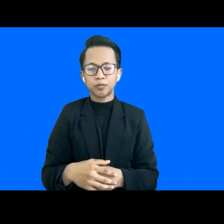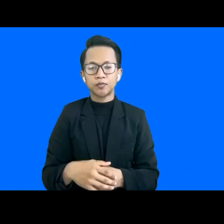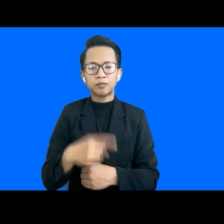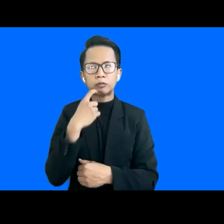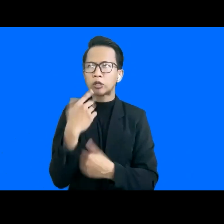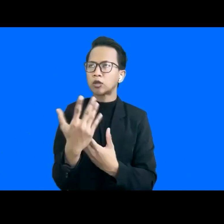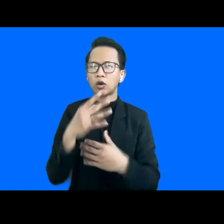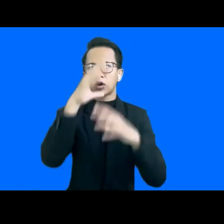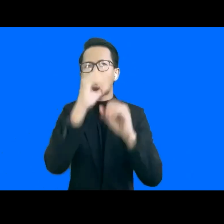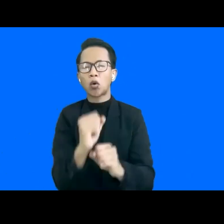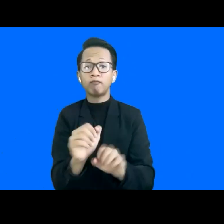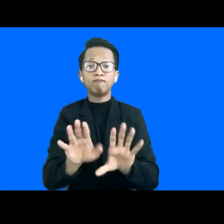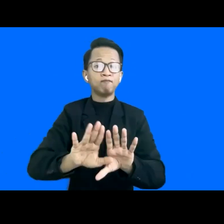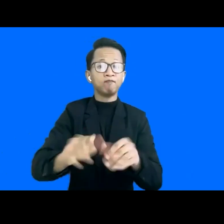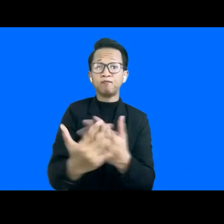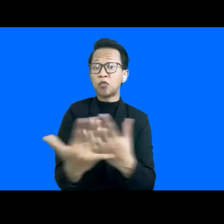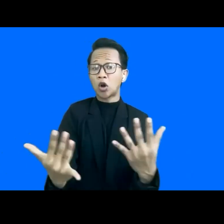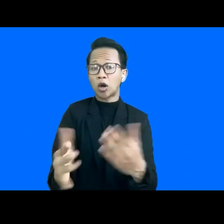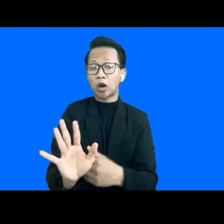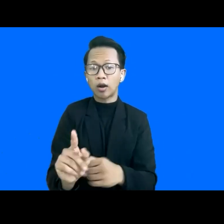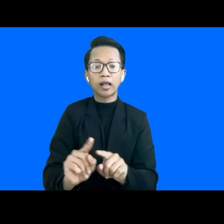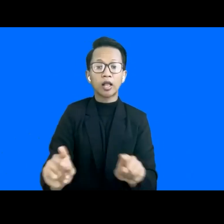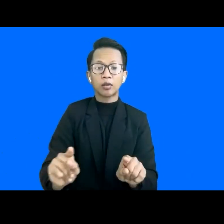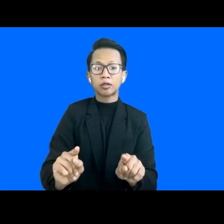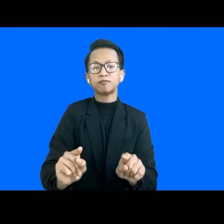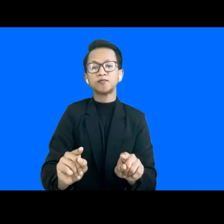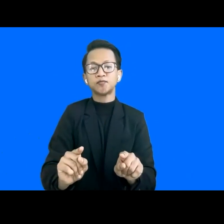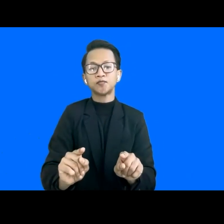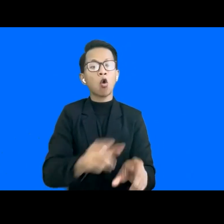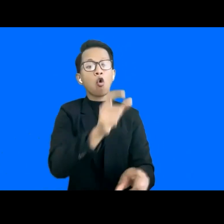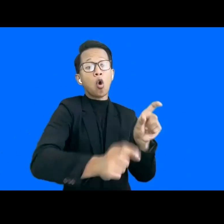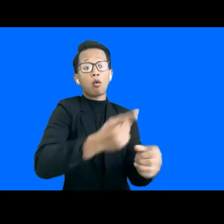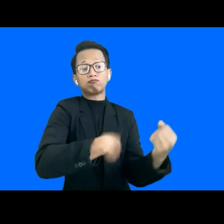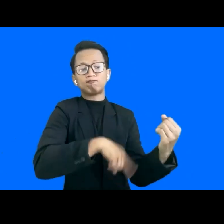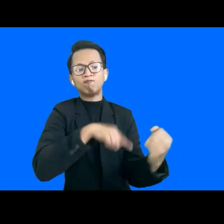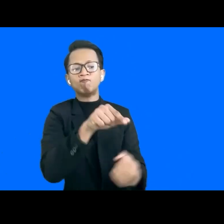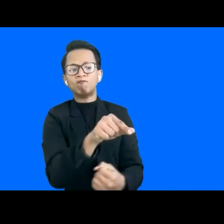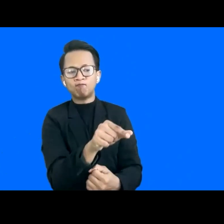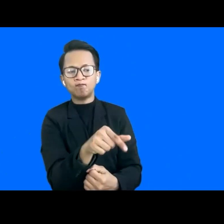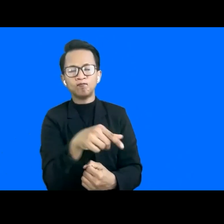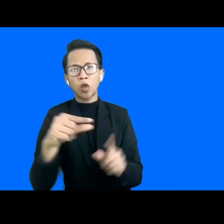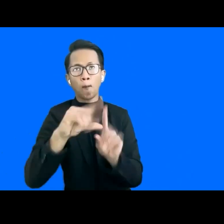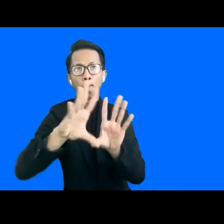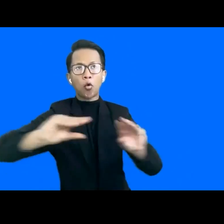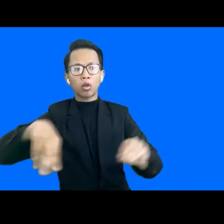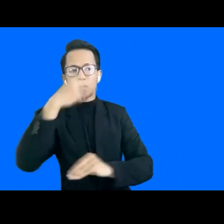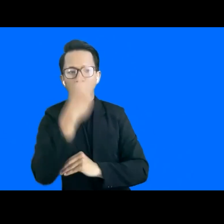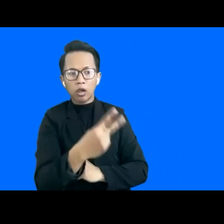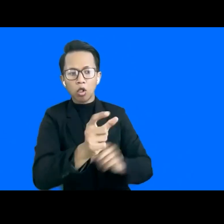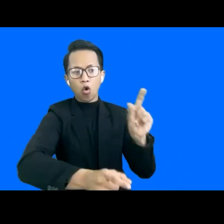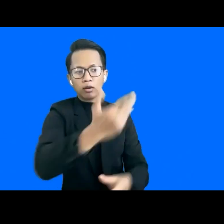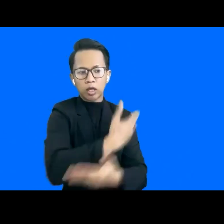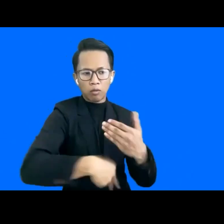the key obstacle is that they don't know what disabled people can do or what person in the company that they can fit in.